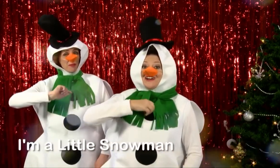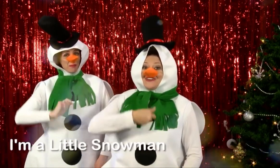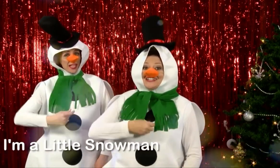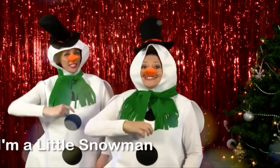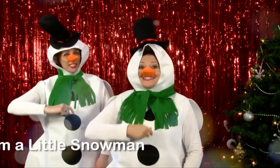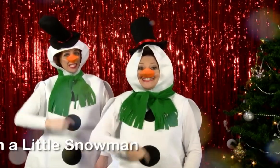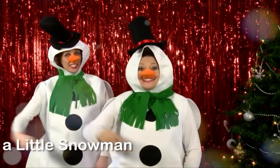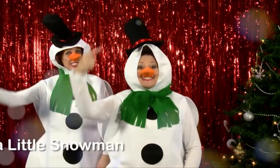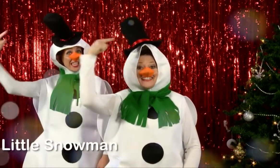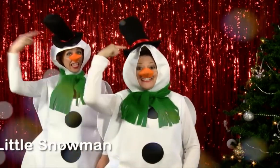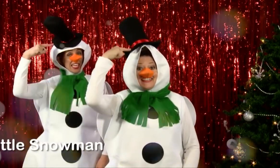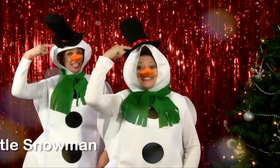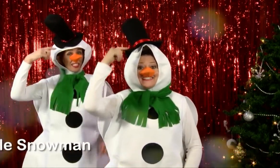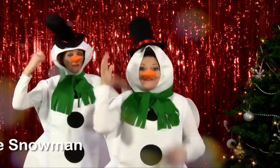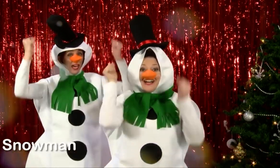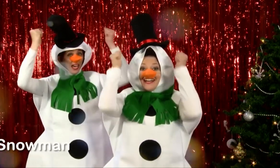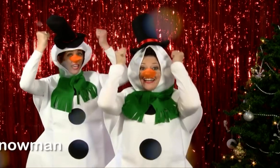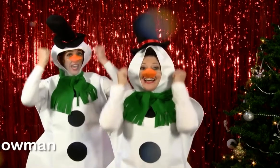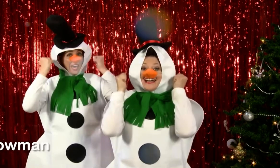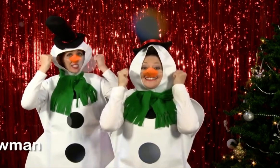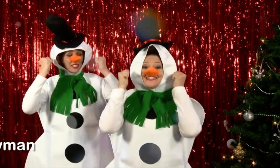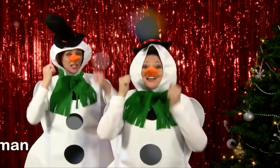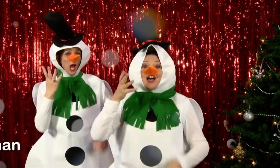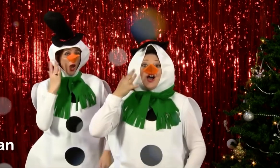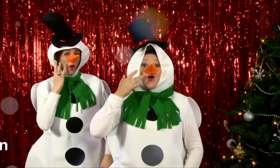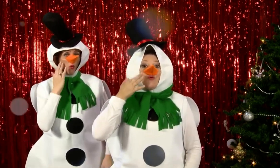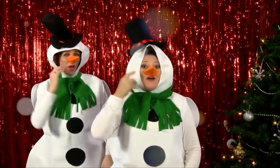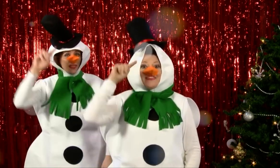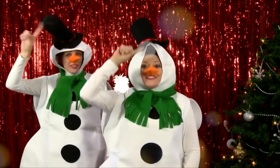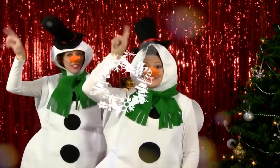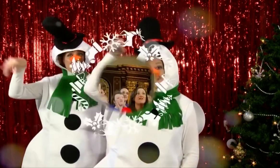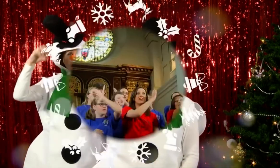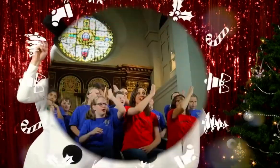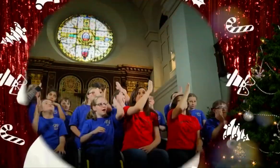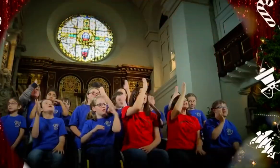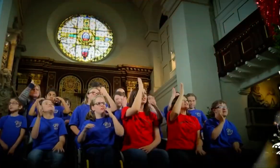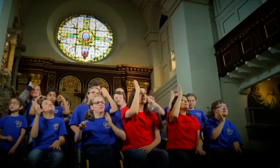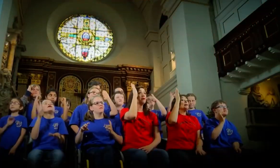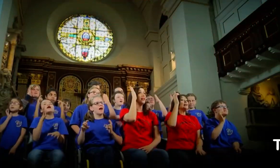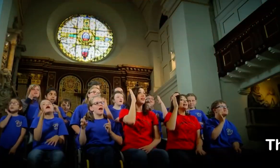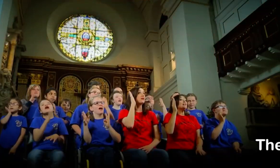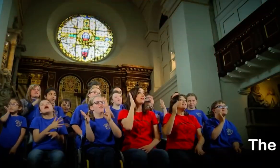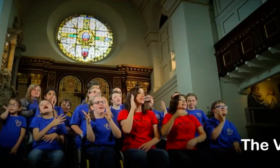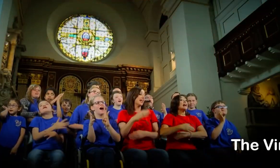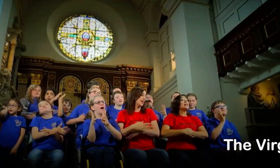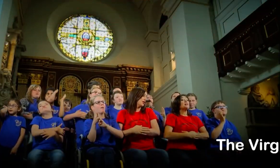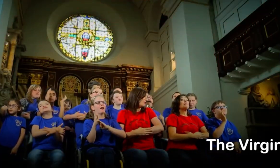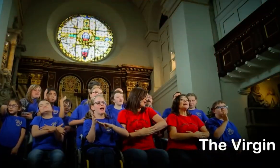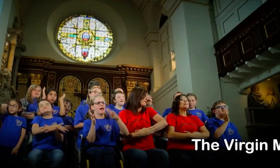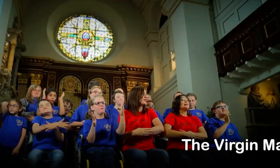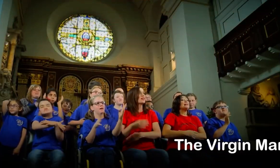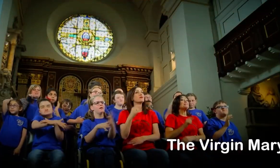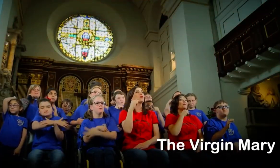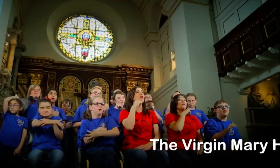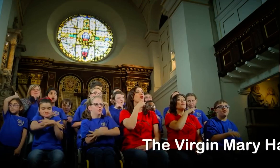my buttons, here's my hat When the sun is in merry and a baby boy